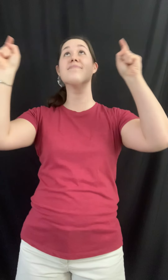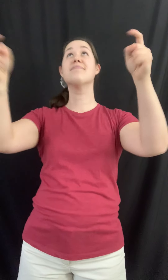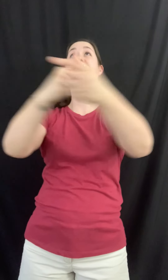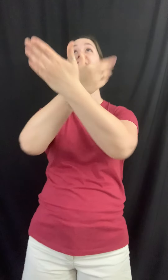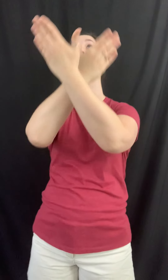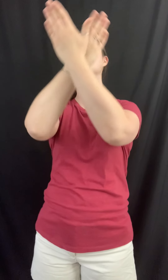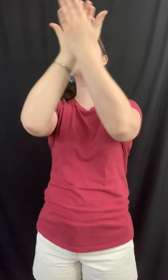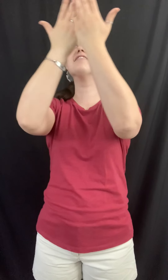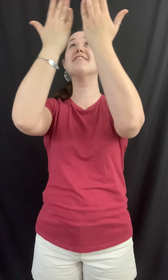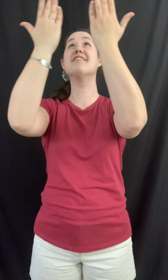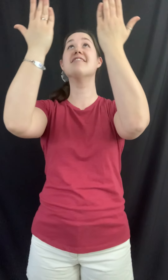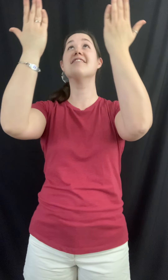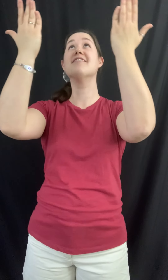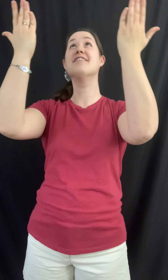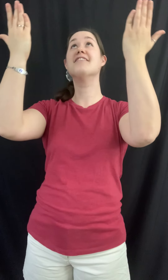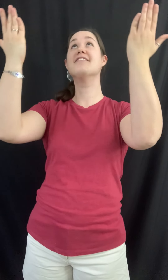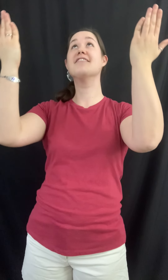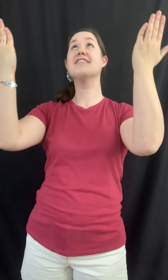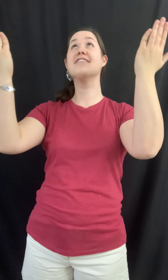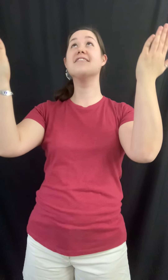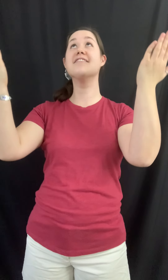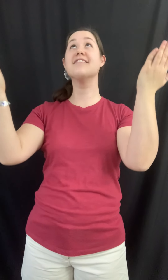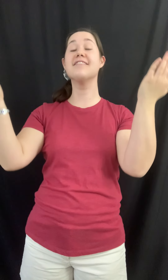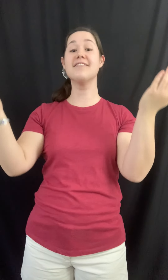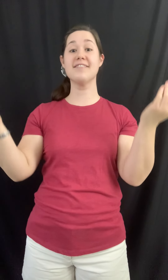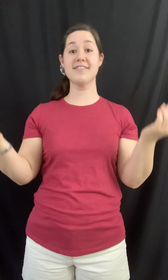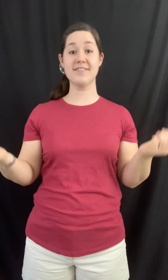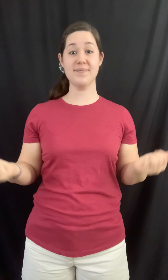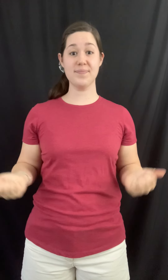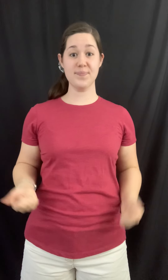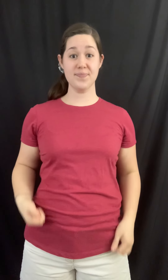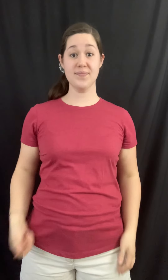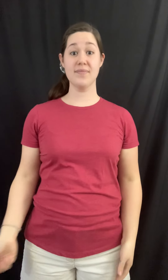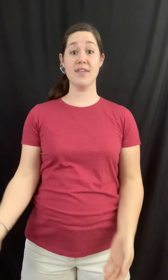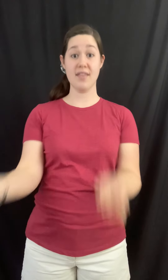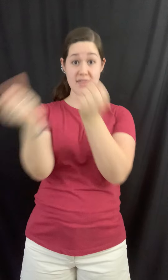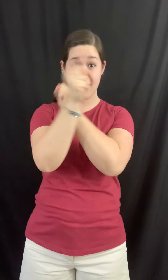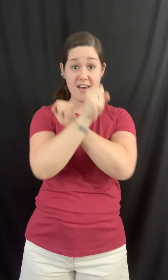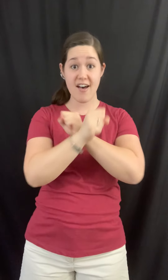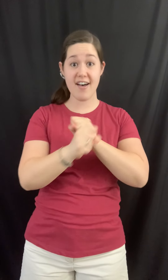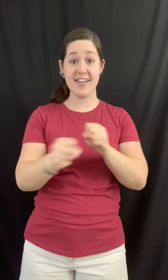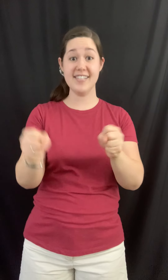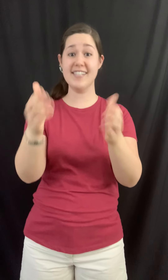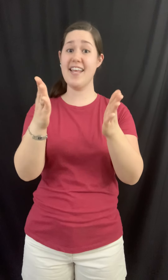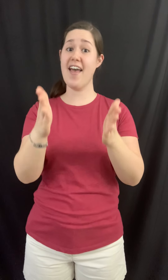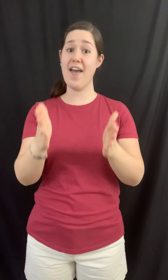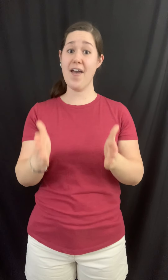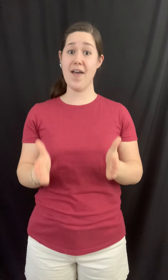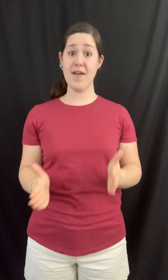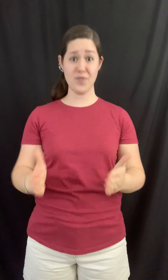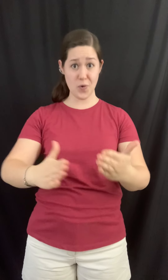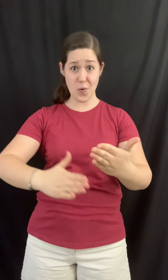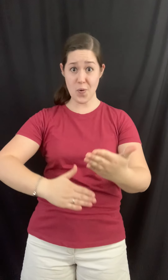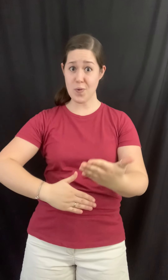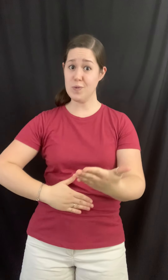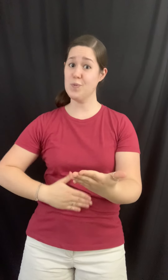is born to